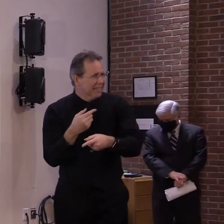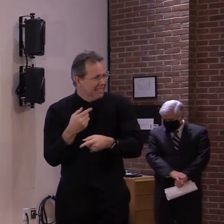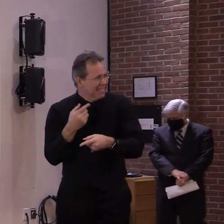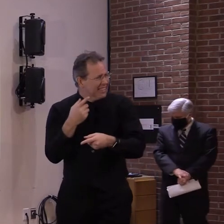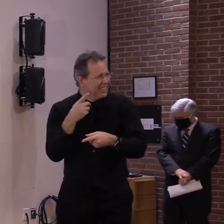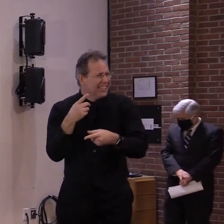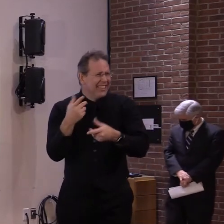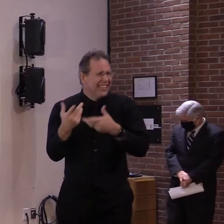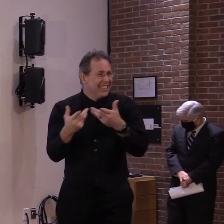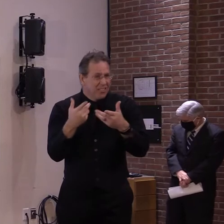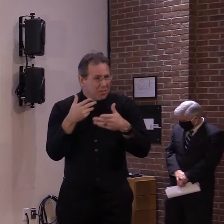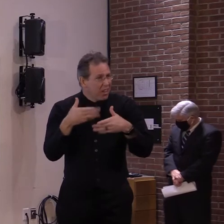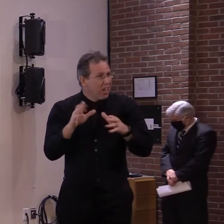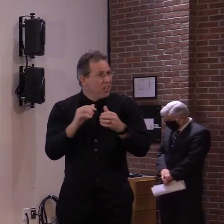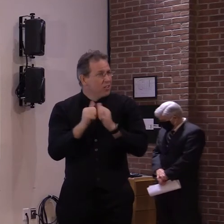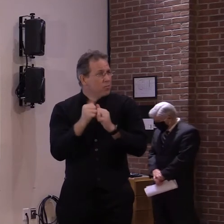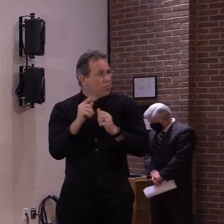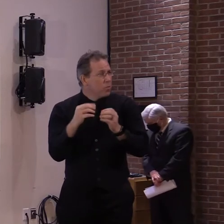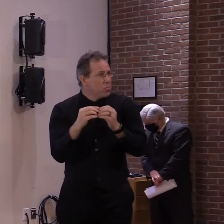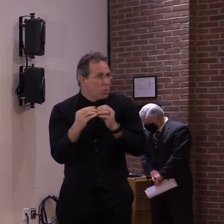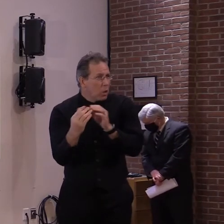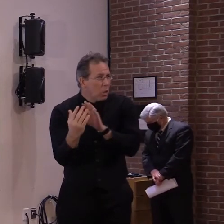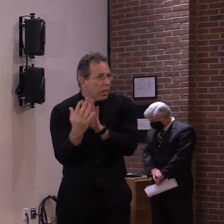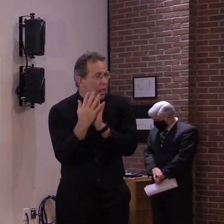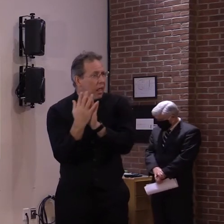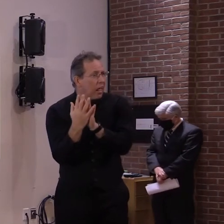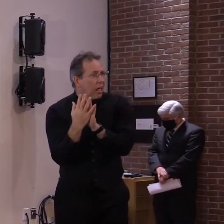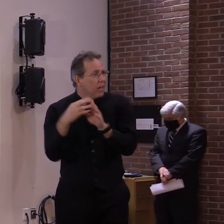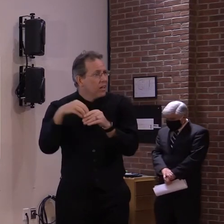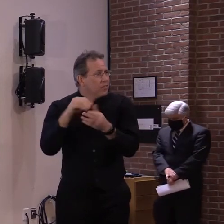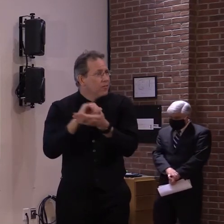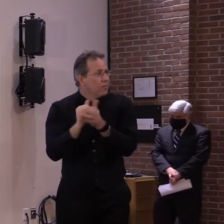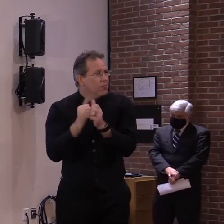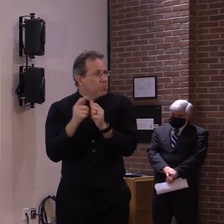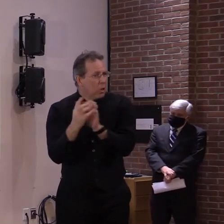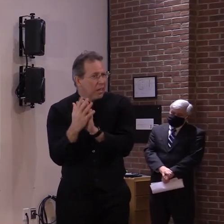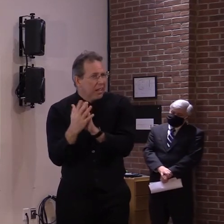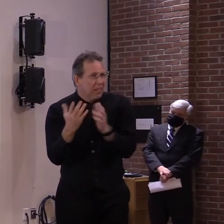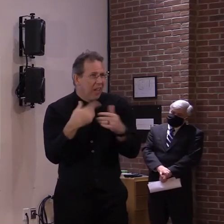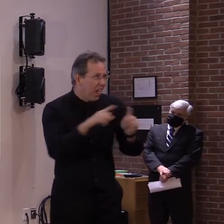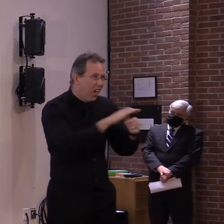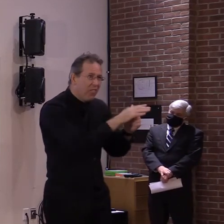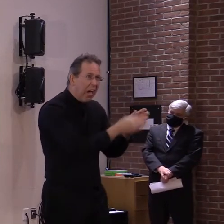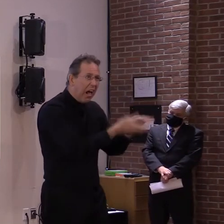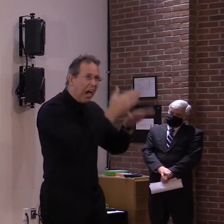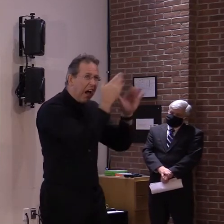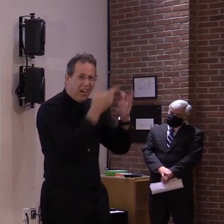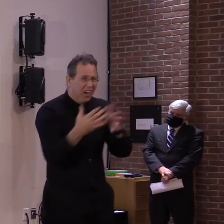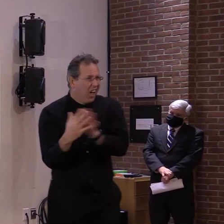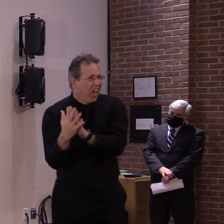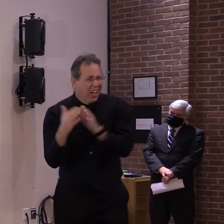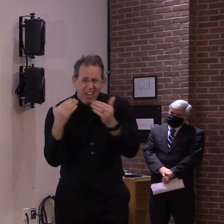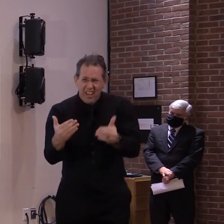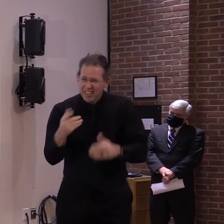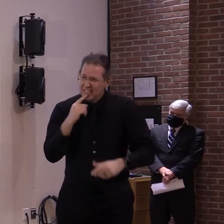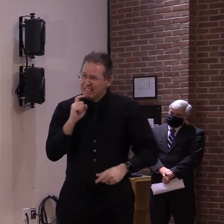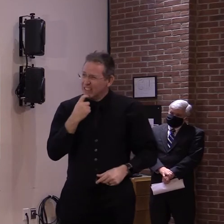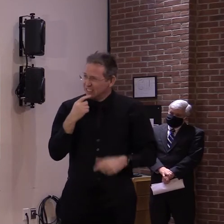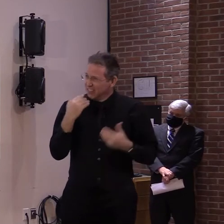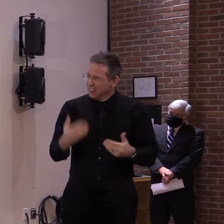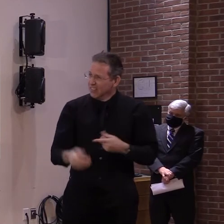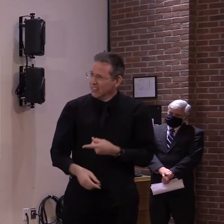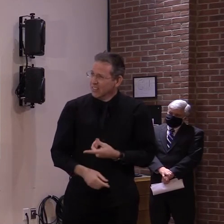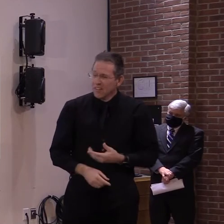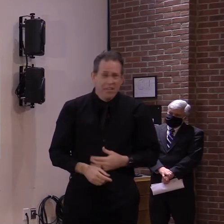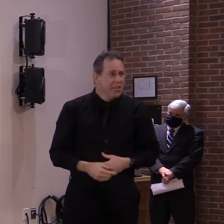will significantly increase the risk of transmission. Um, I don't, yeah, Erin, I don't know which